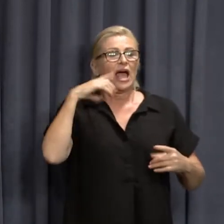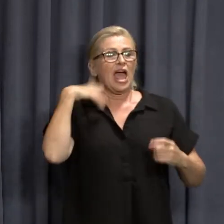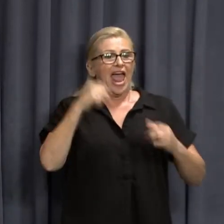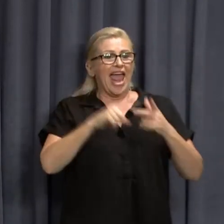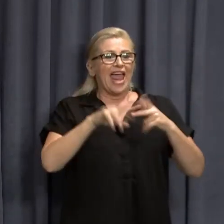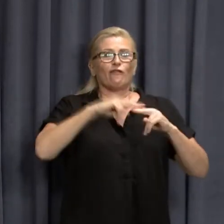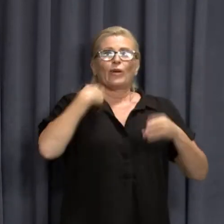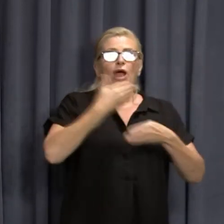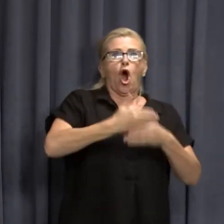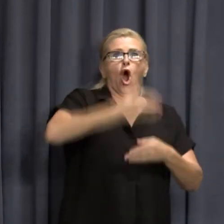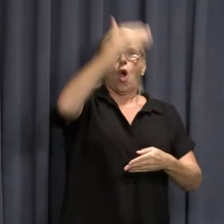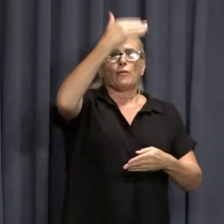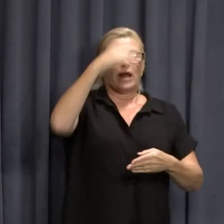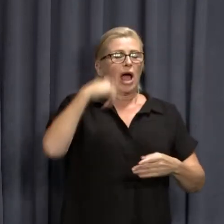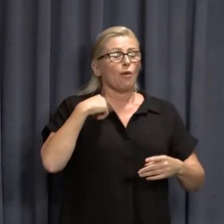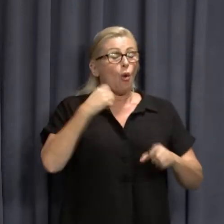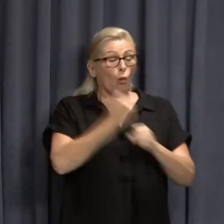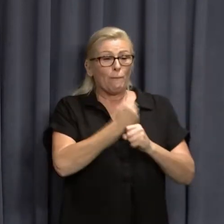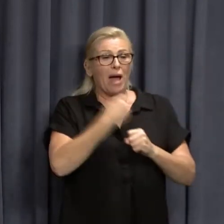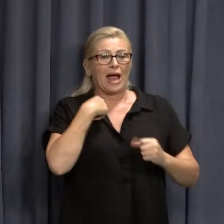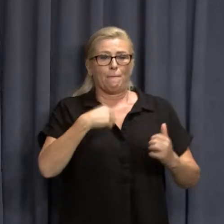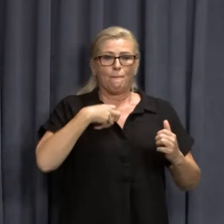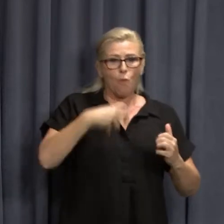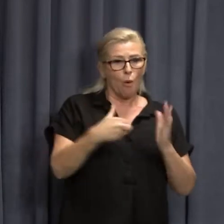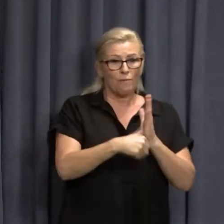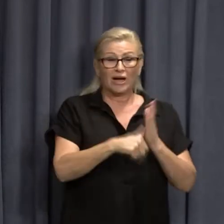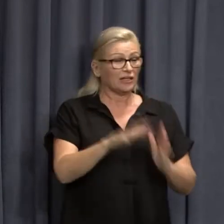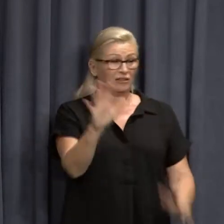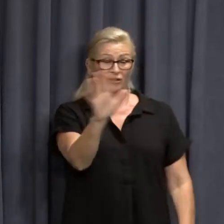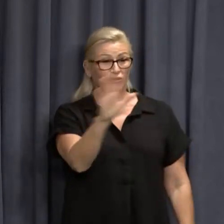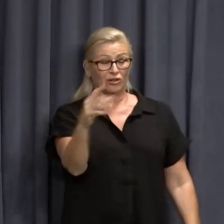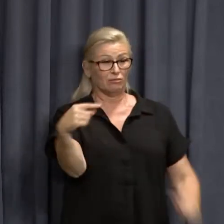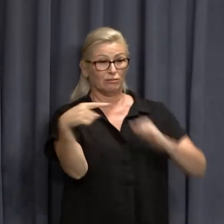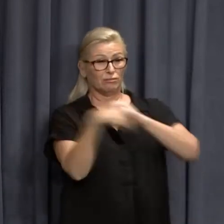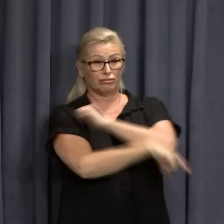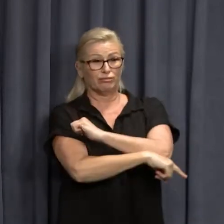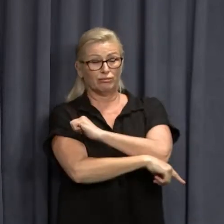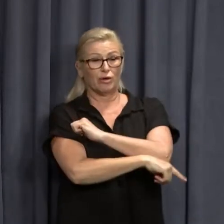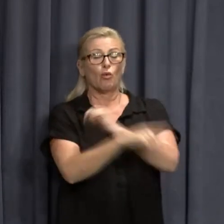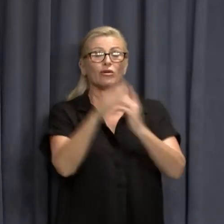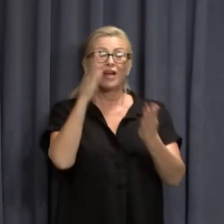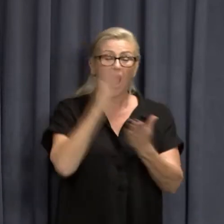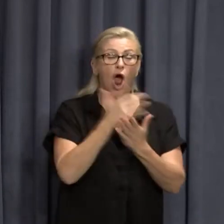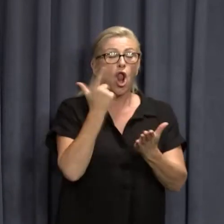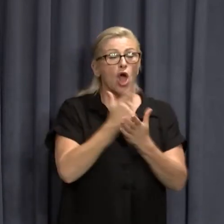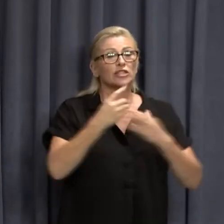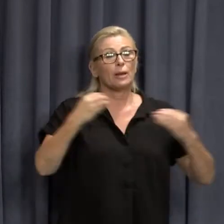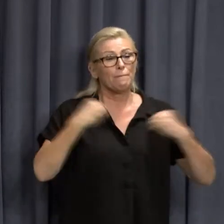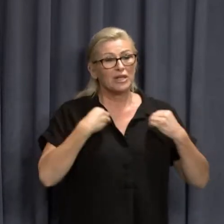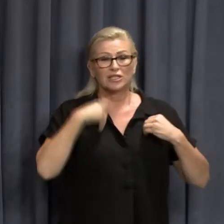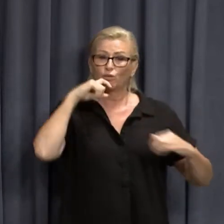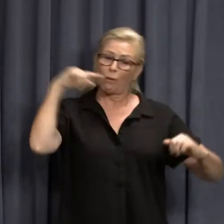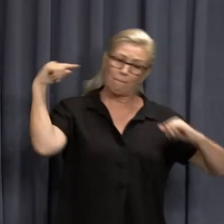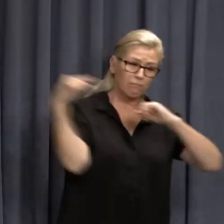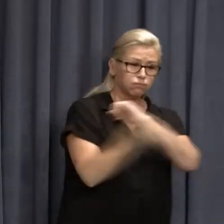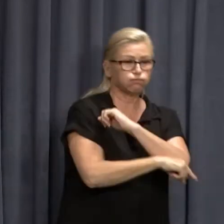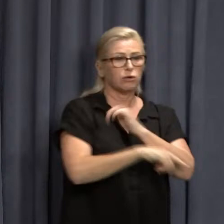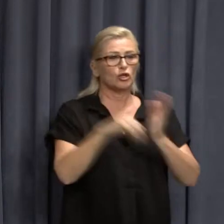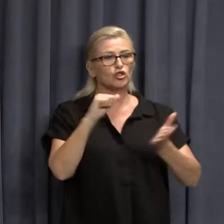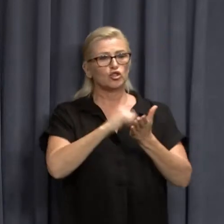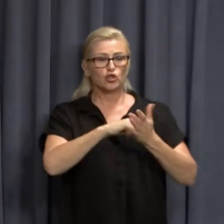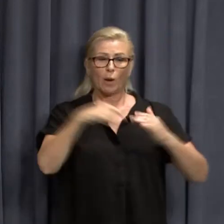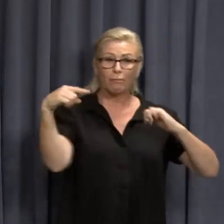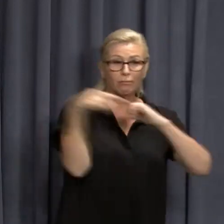strengthen the economy. It would do exactly the opposite. It would, um, absolutely floor many industries, retail, hospitality,